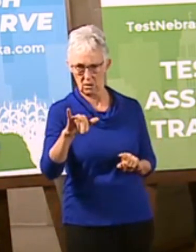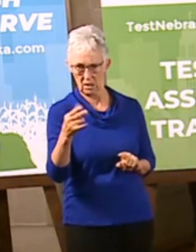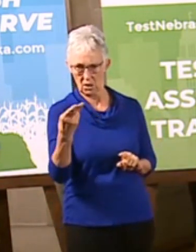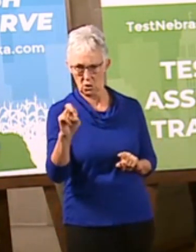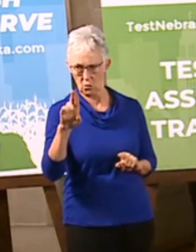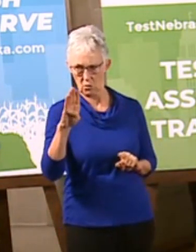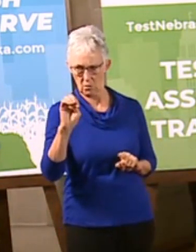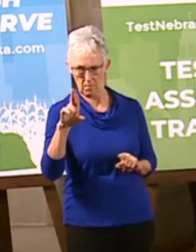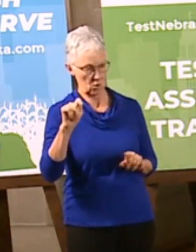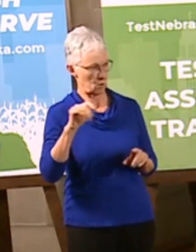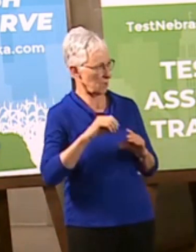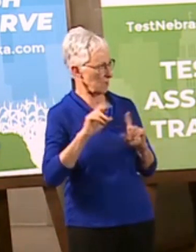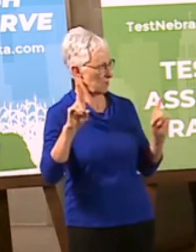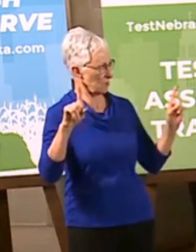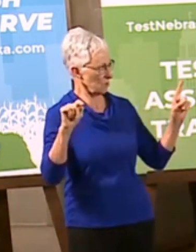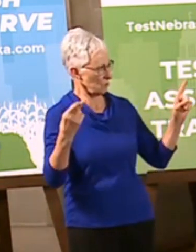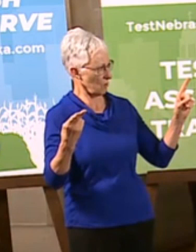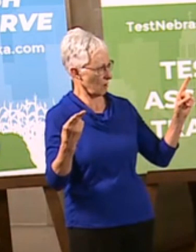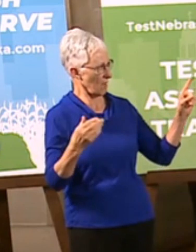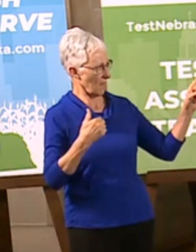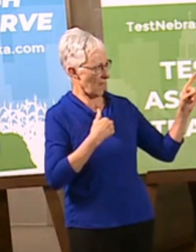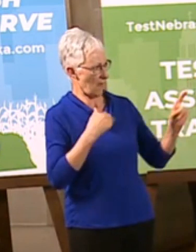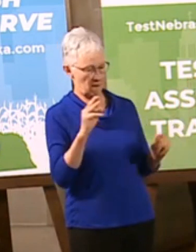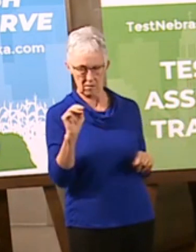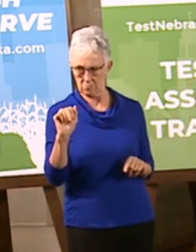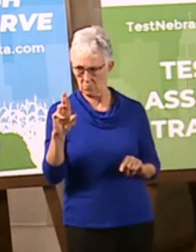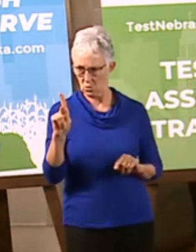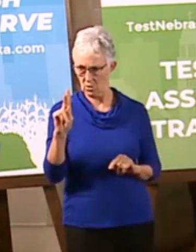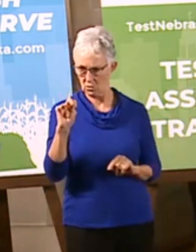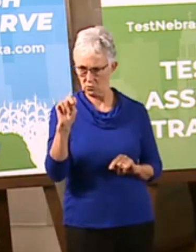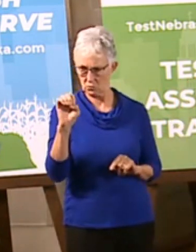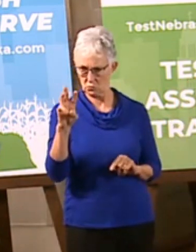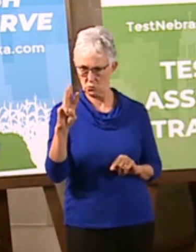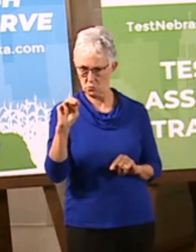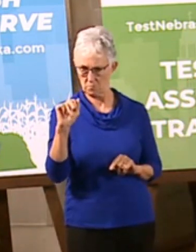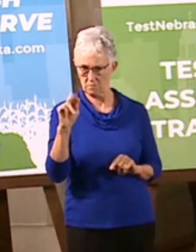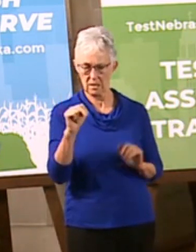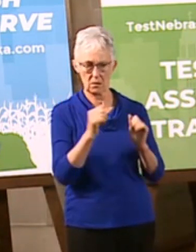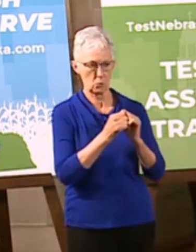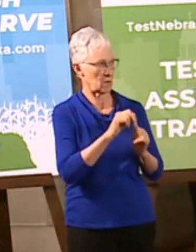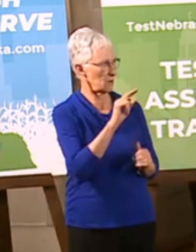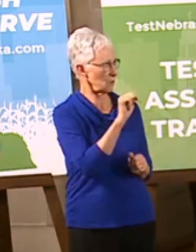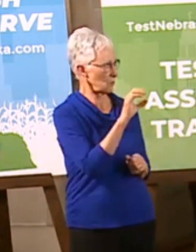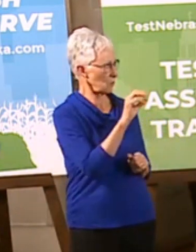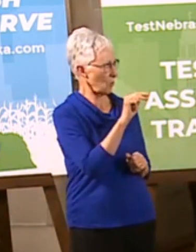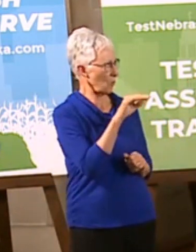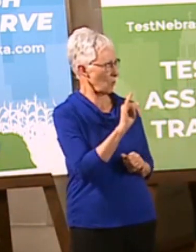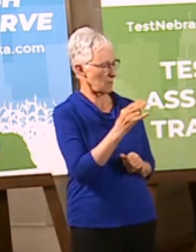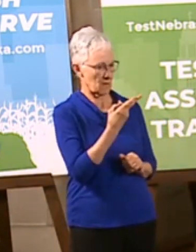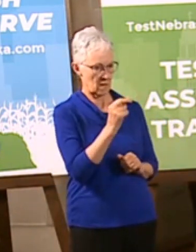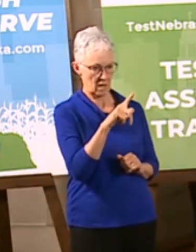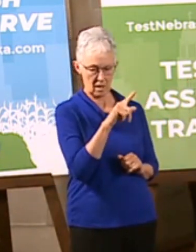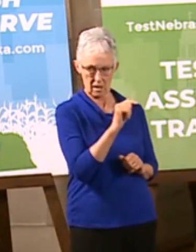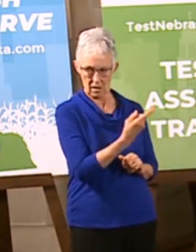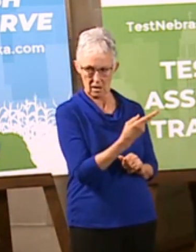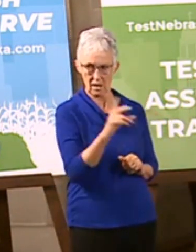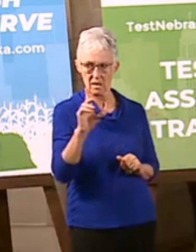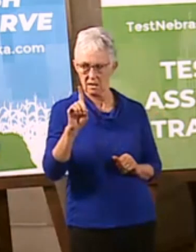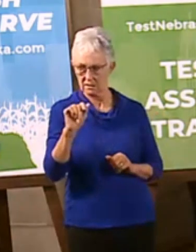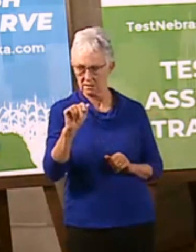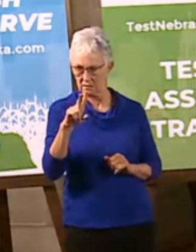three companies. You can see Mark Newman is up here. He's with Nomi Health. We also will have Dave Elkington who is with